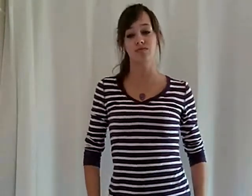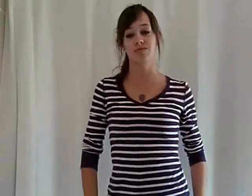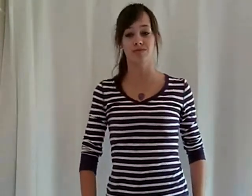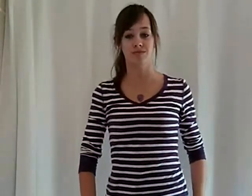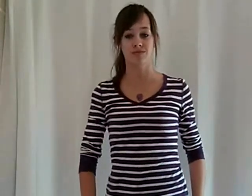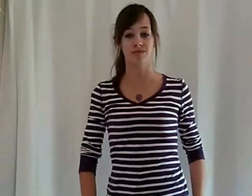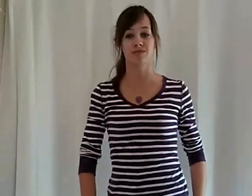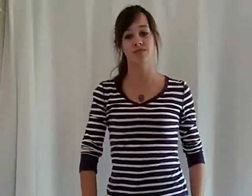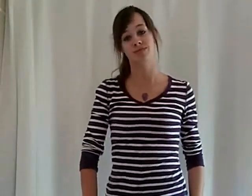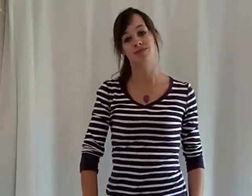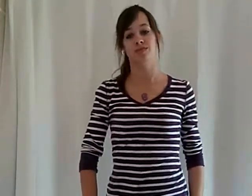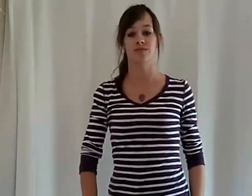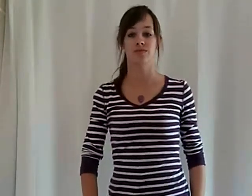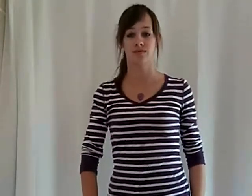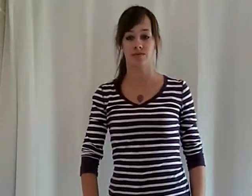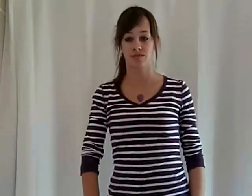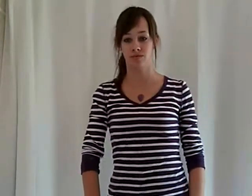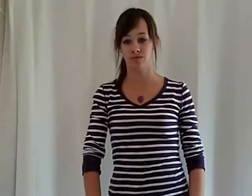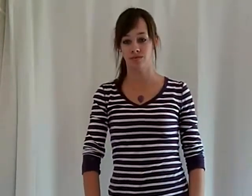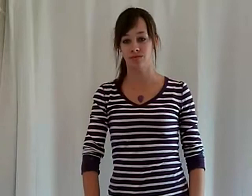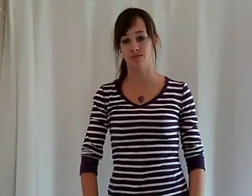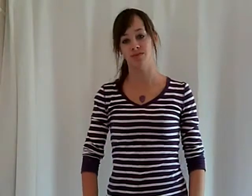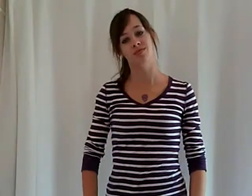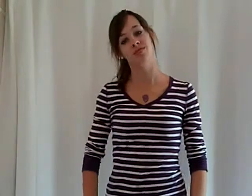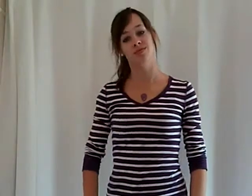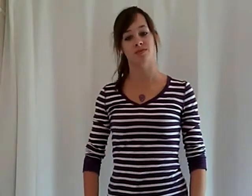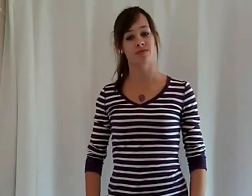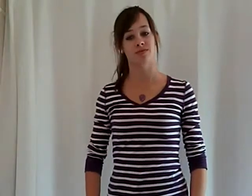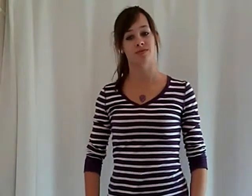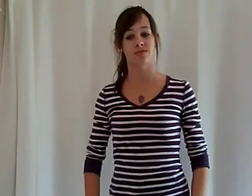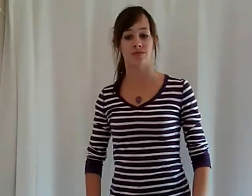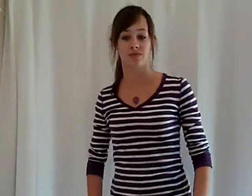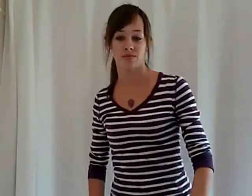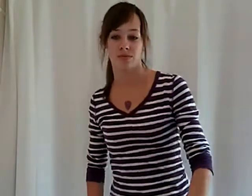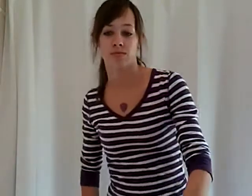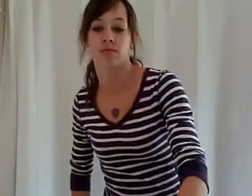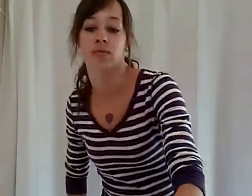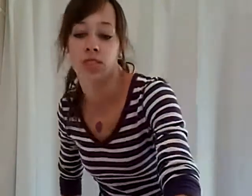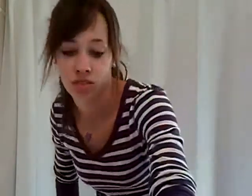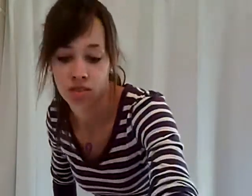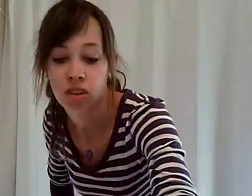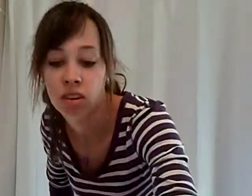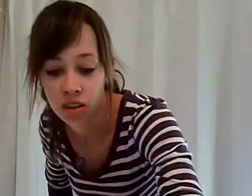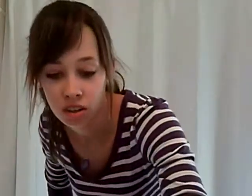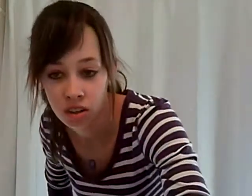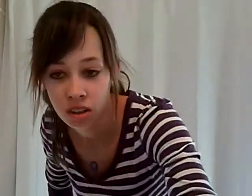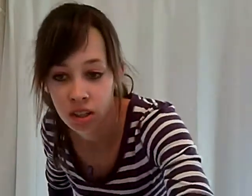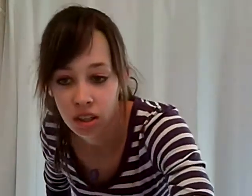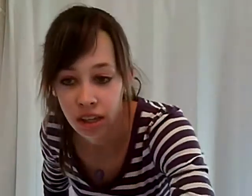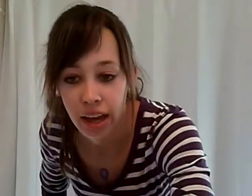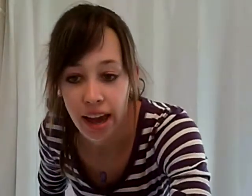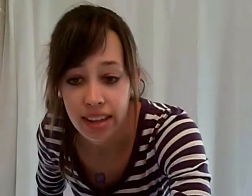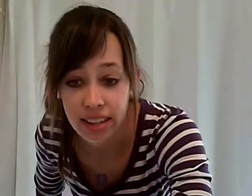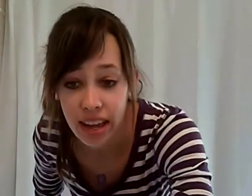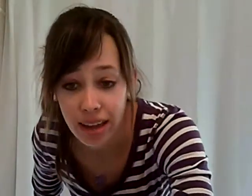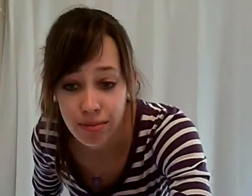I had time to think it over. All I can say is come closer. Okay, had time